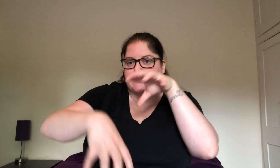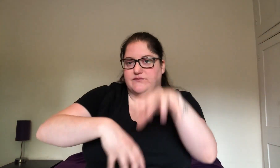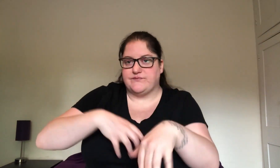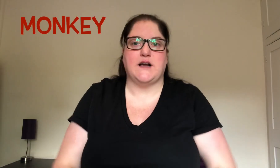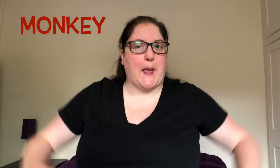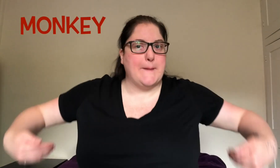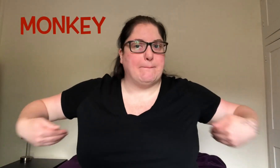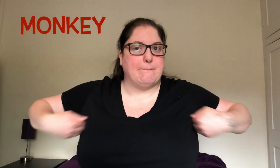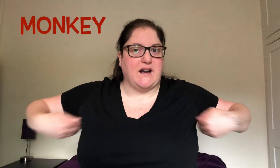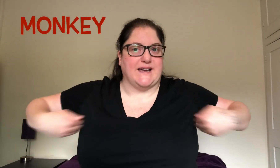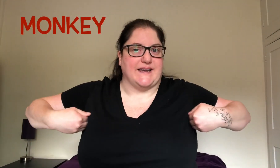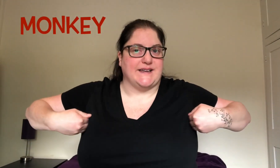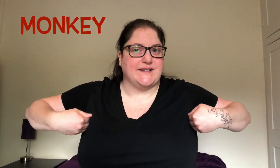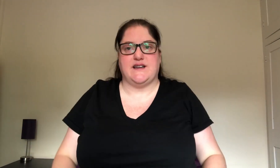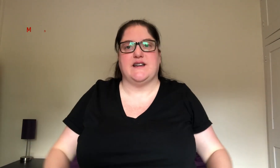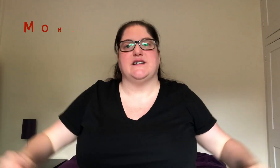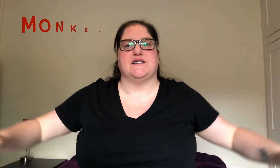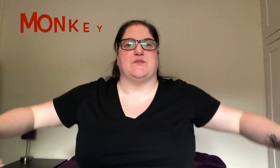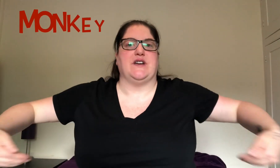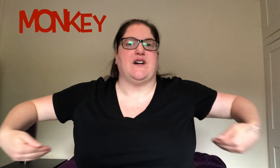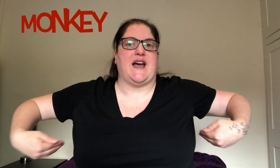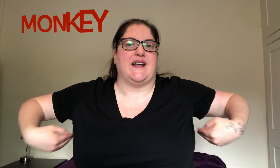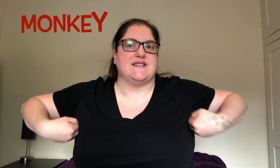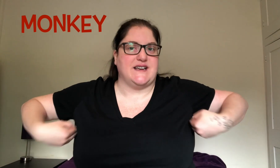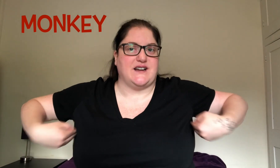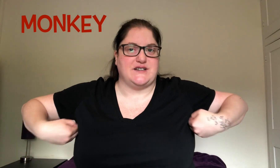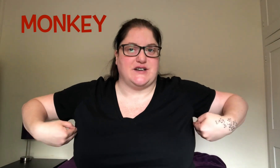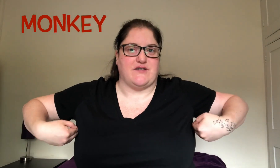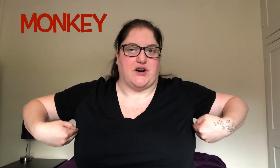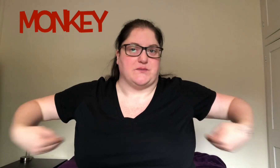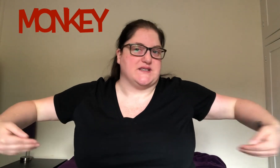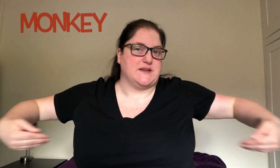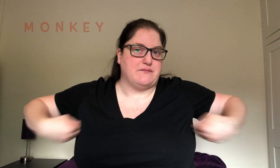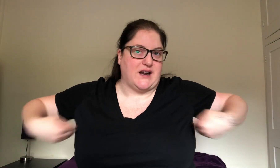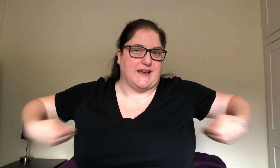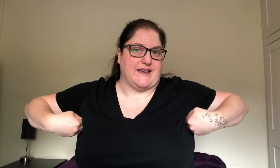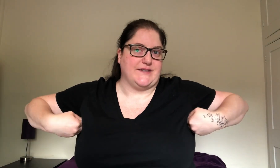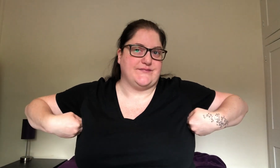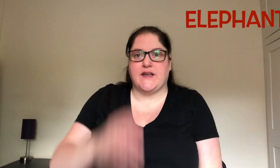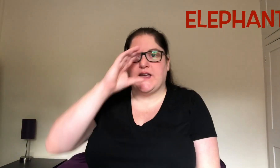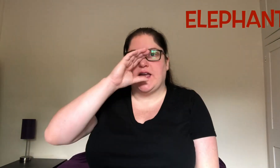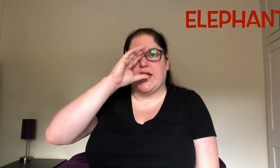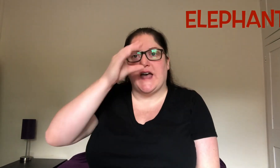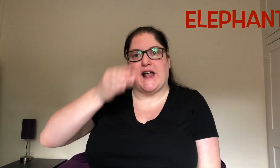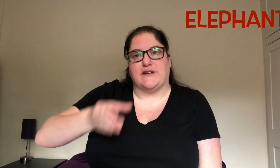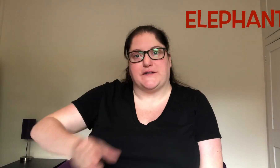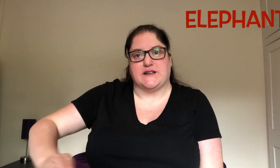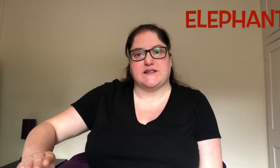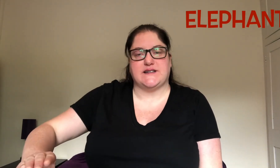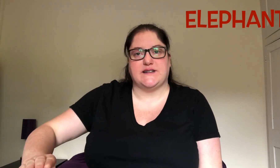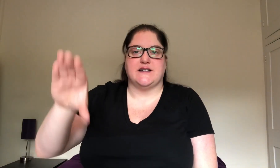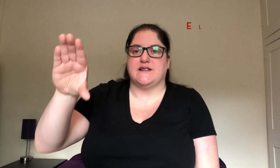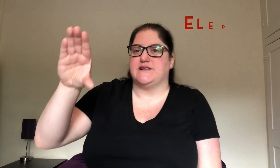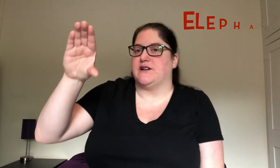Monkey. Monkey. bring your hands in under your arms. Monkey. Elephant. So